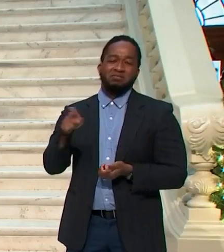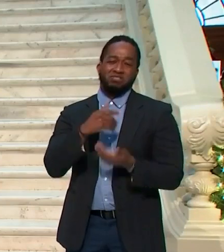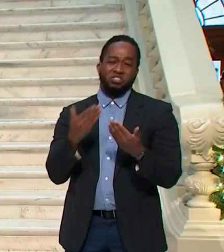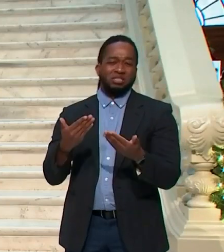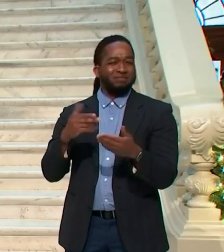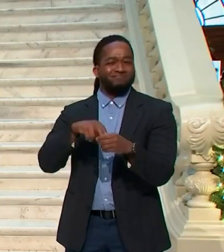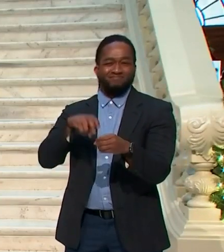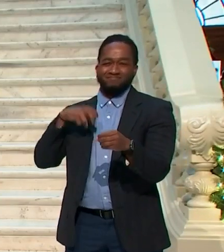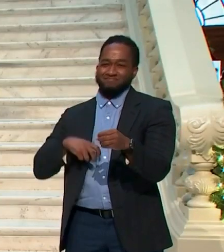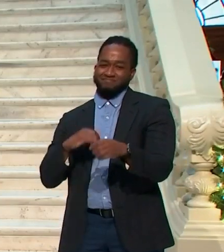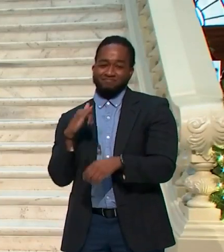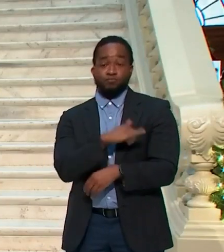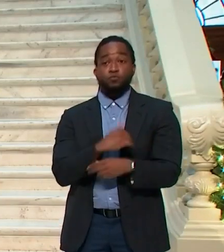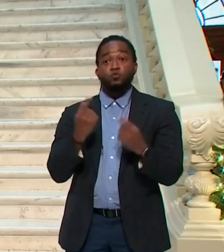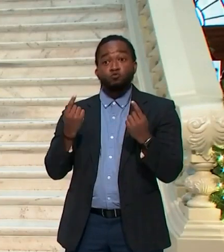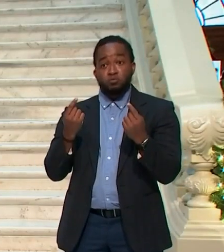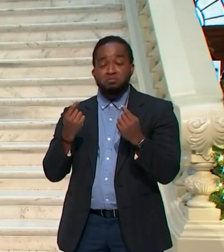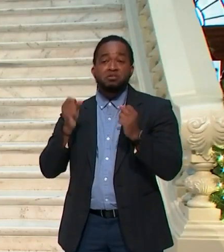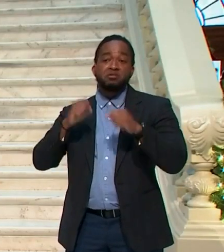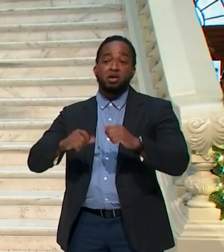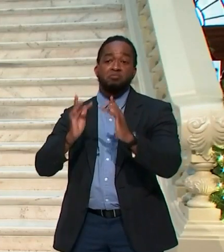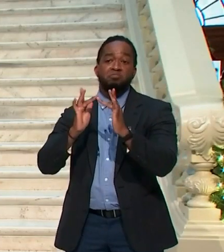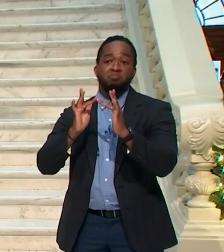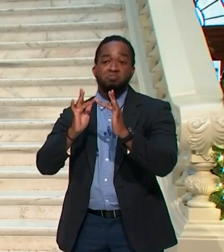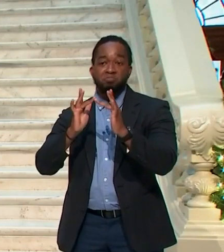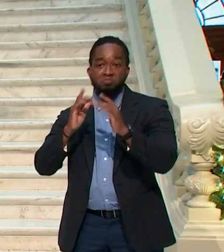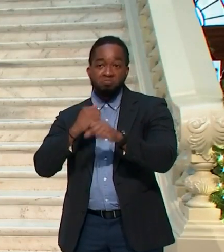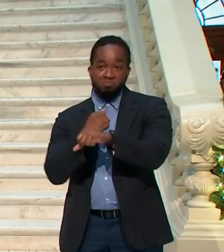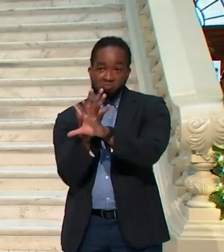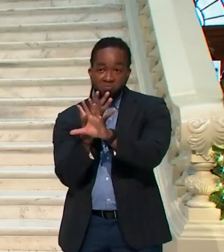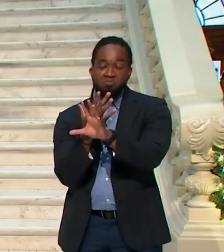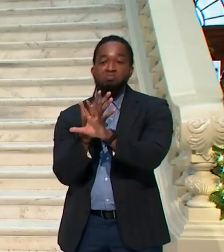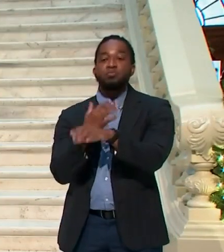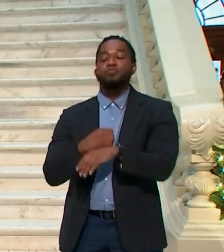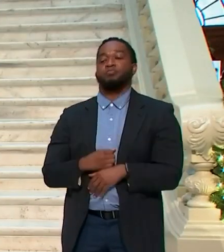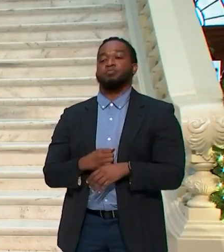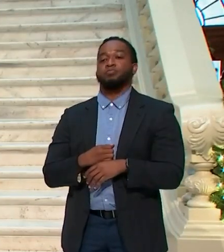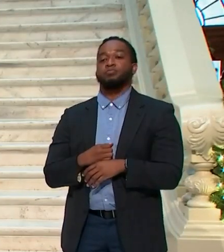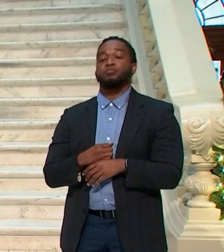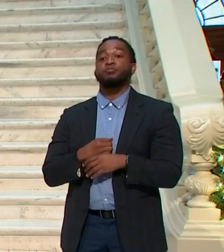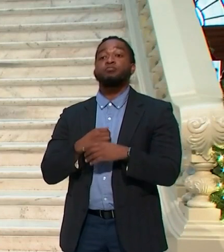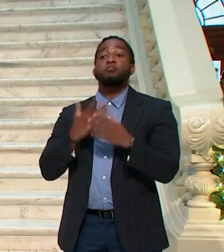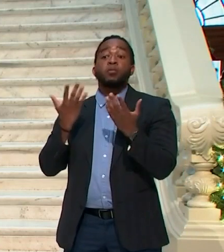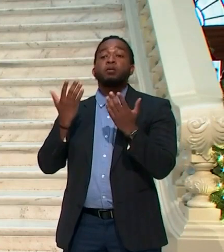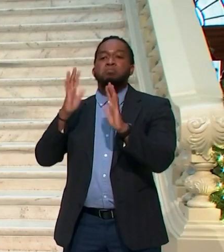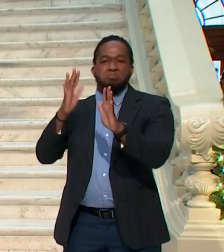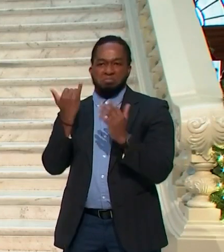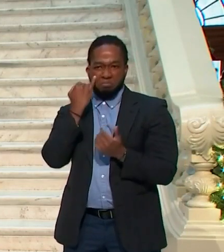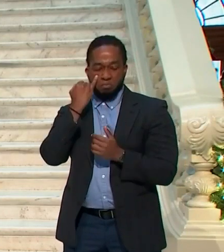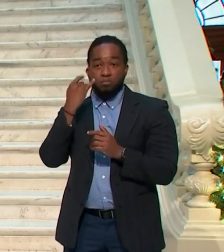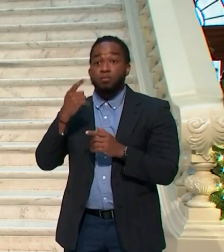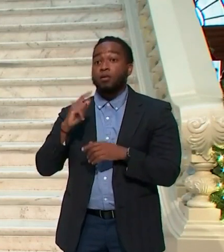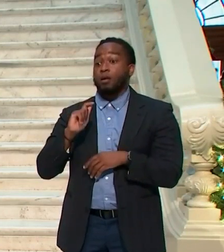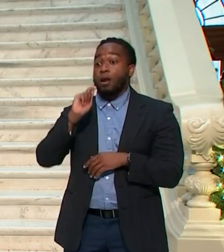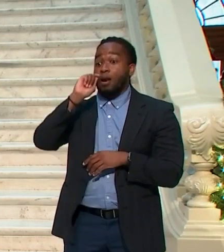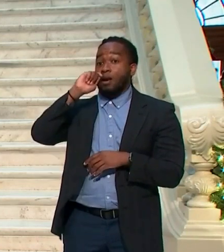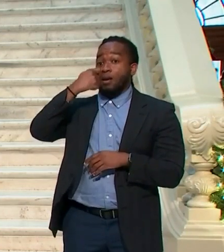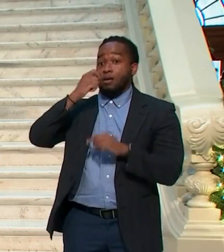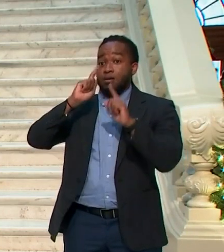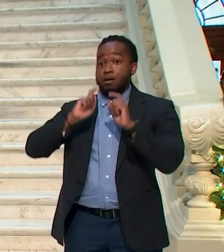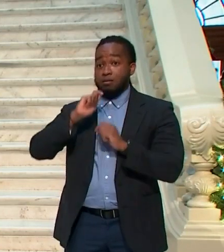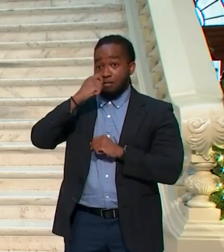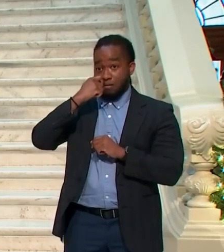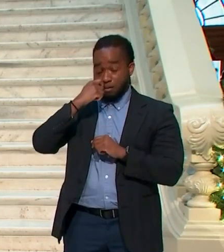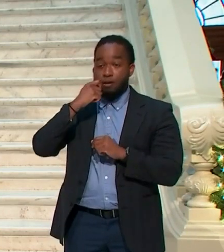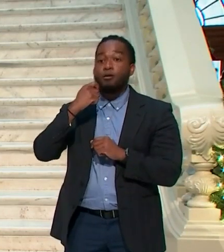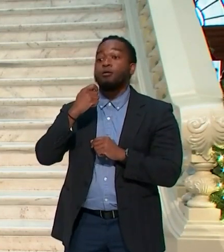you get tested today and you're negative, it does not mean that you will not be positive in a day or two